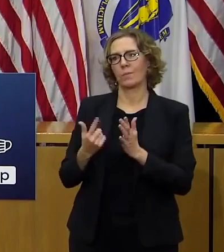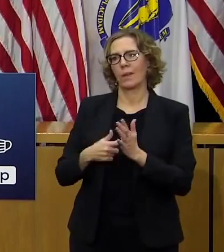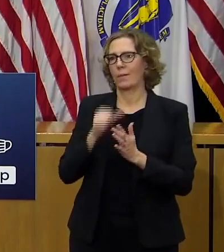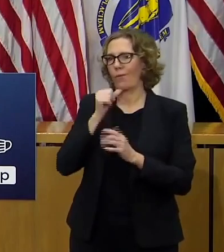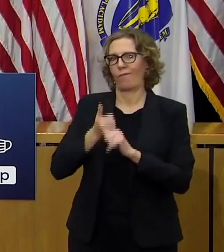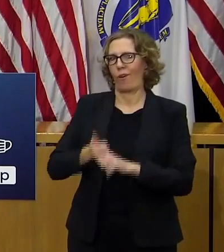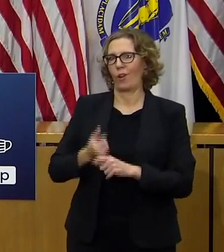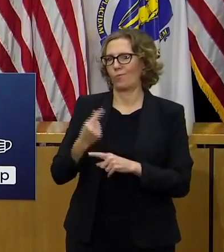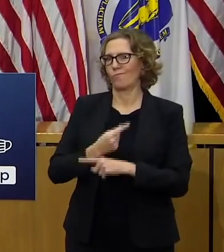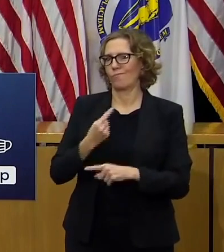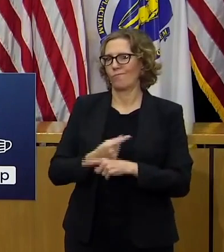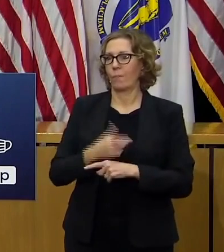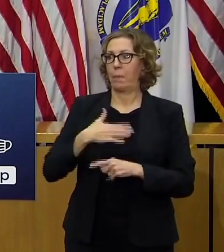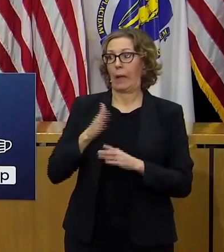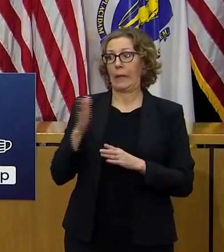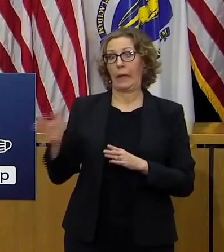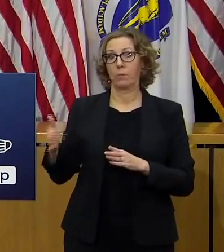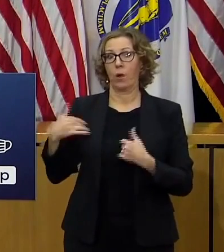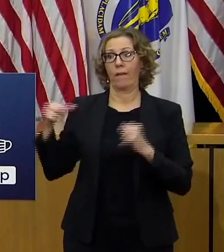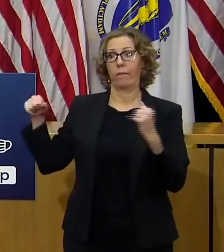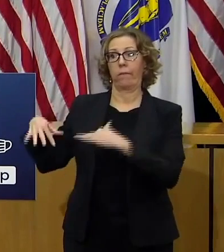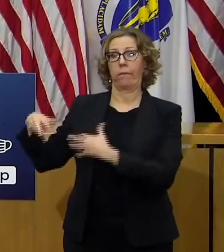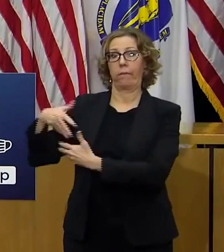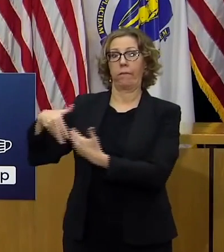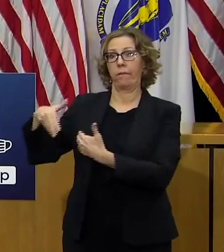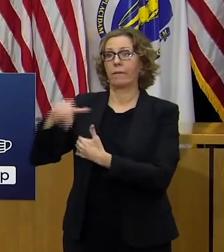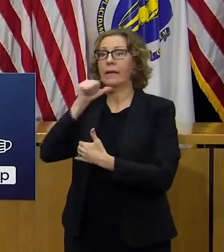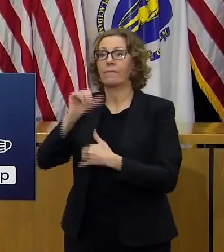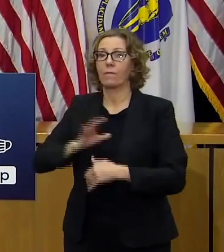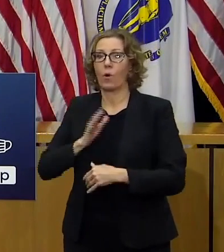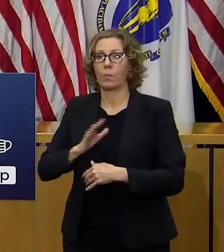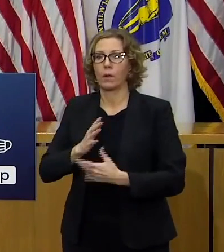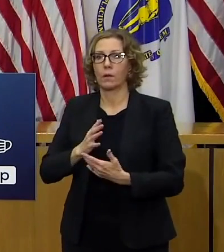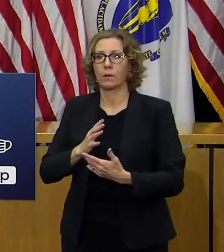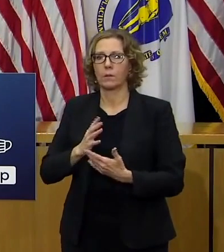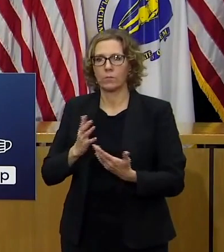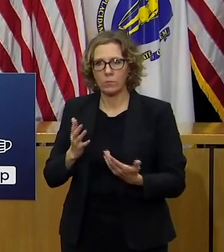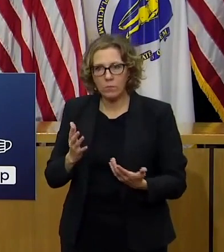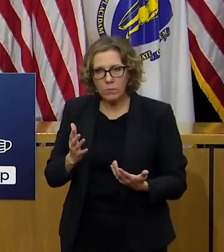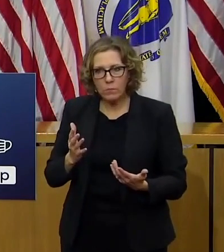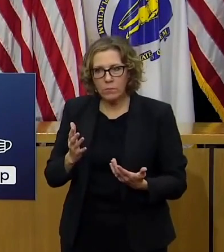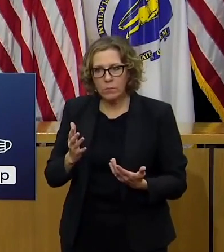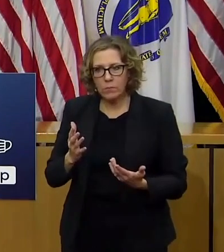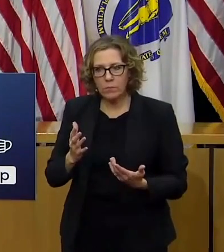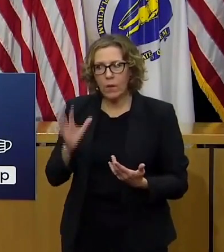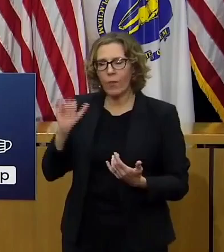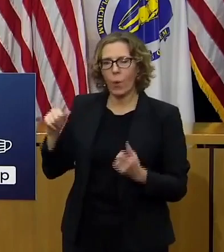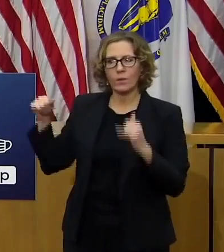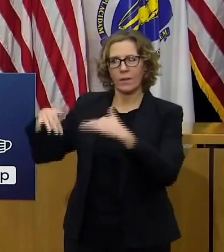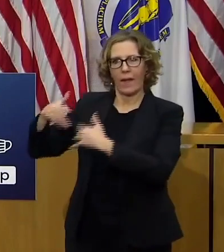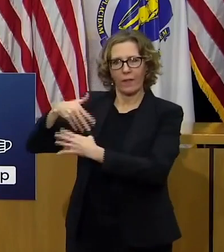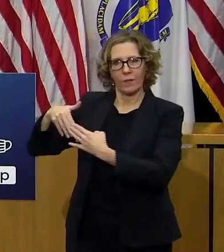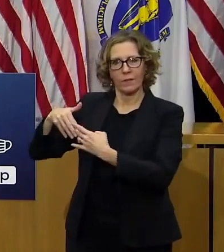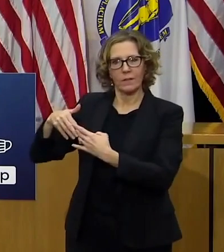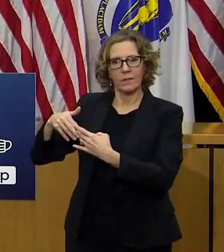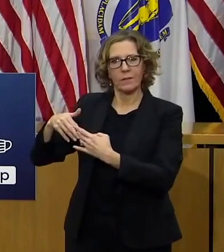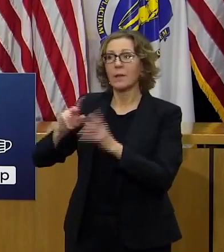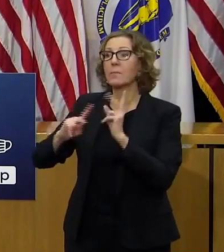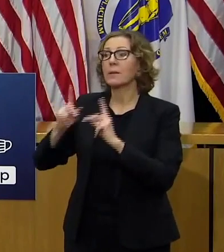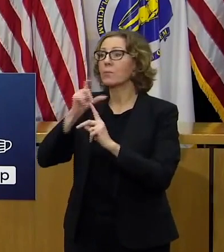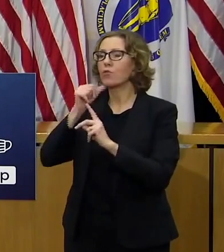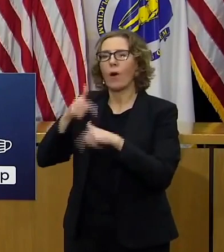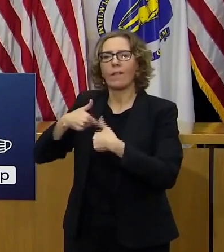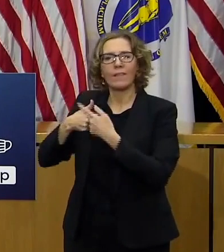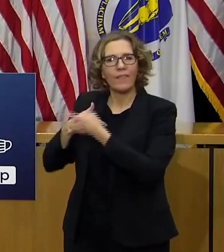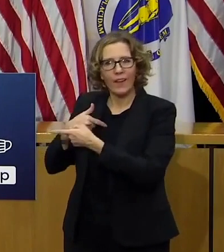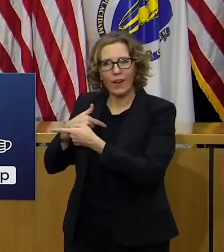who have gatherings that are informal that don't involve people who either live together or